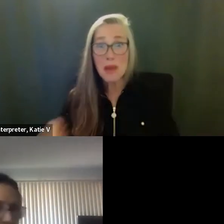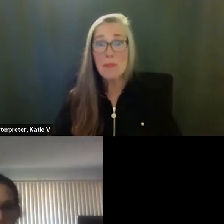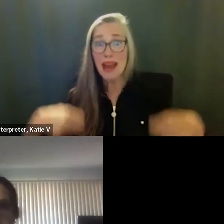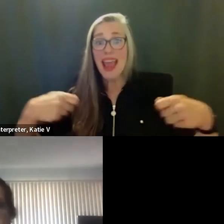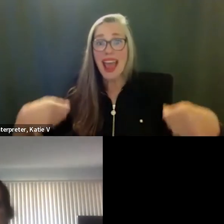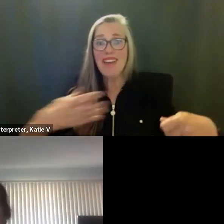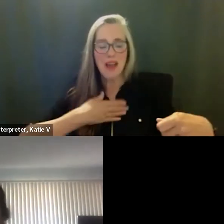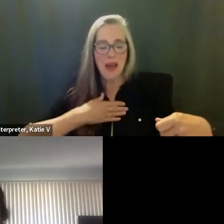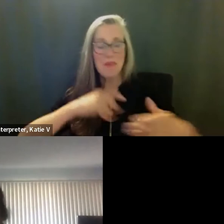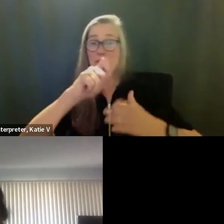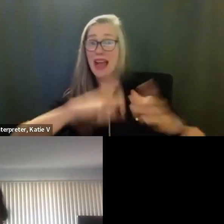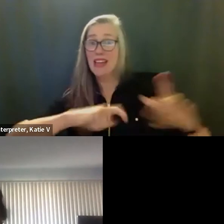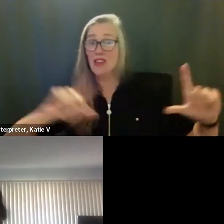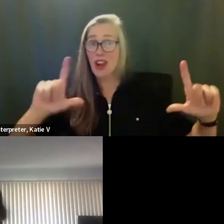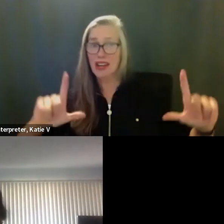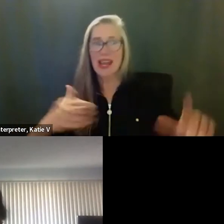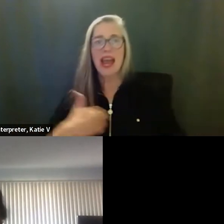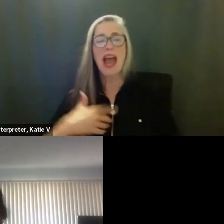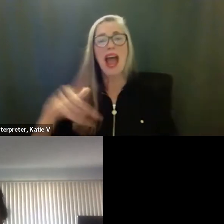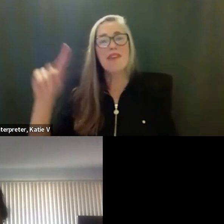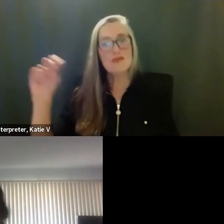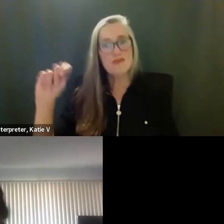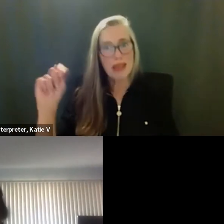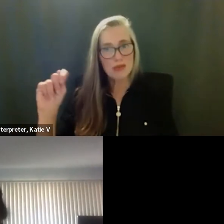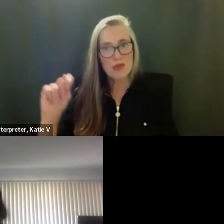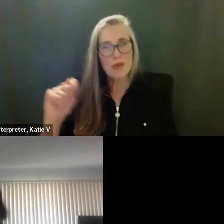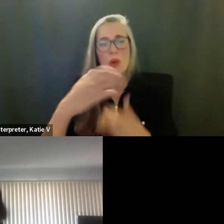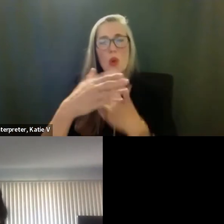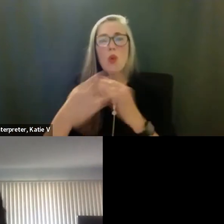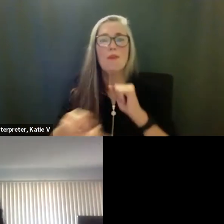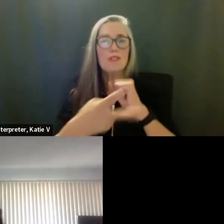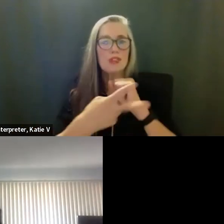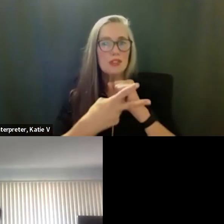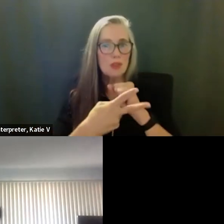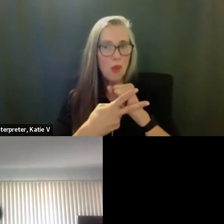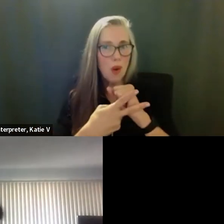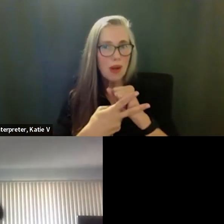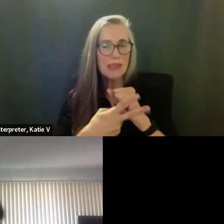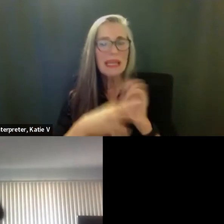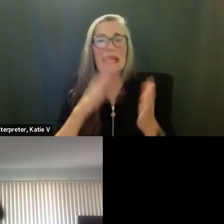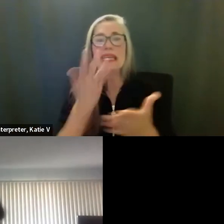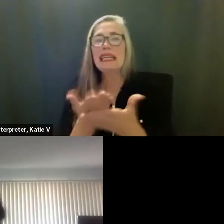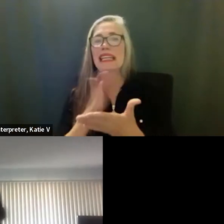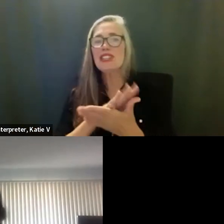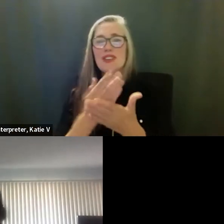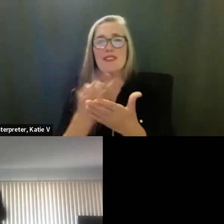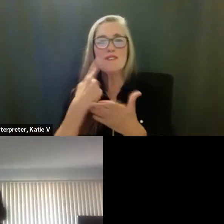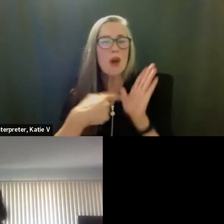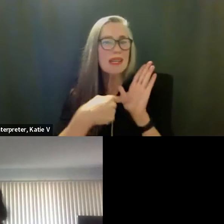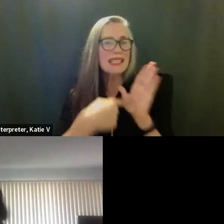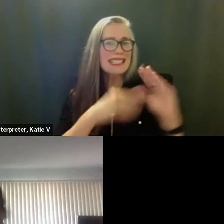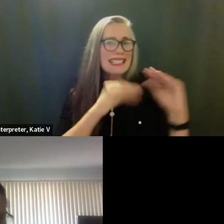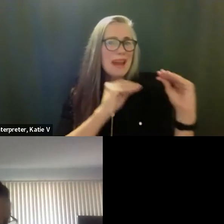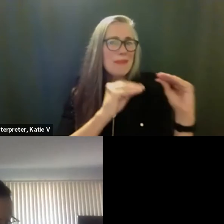we have restrooms, we have storage, we have demonstration kitchen. Demonstration kitchen is just a fancy name for a